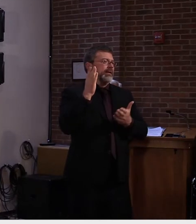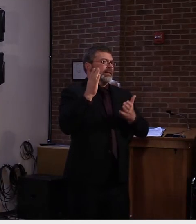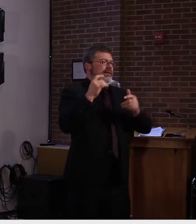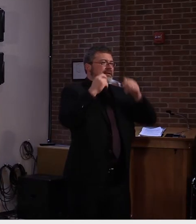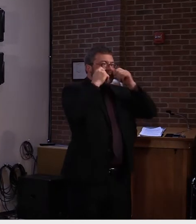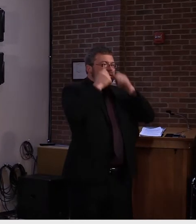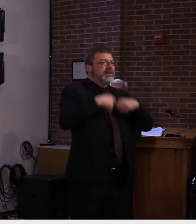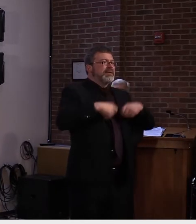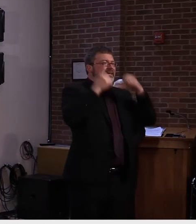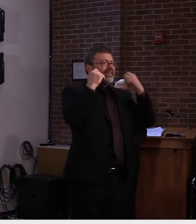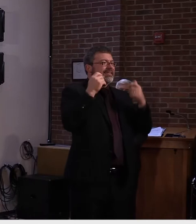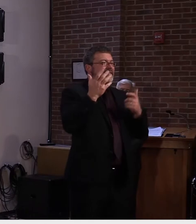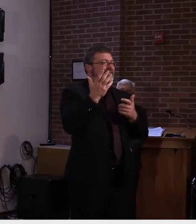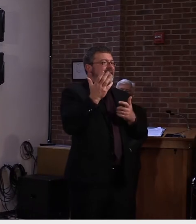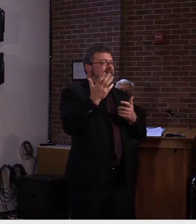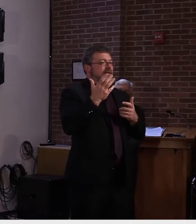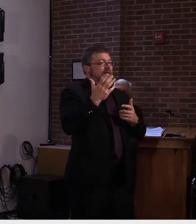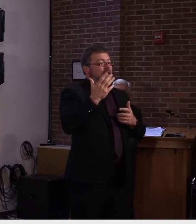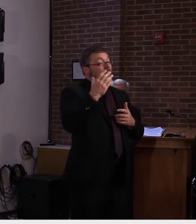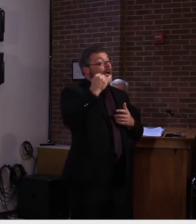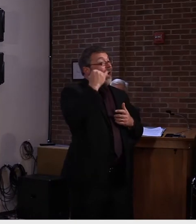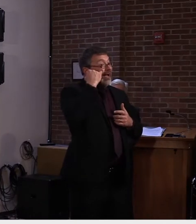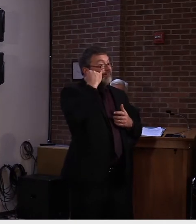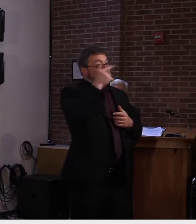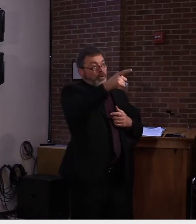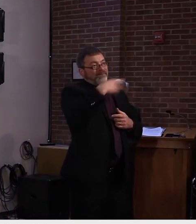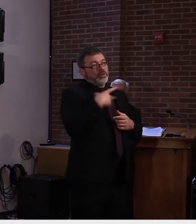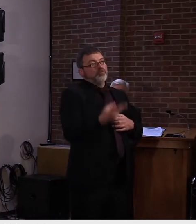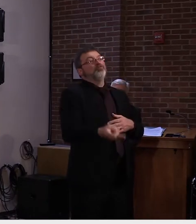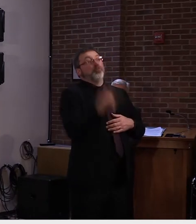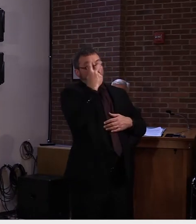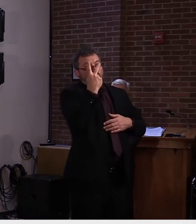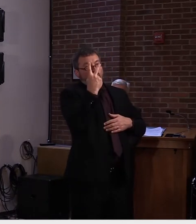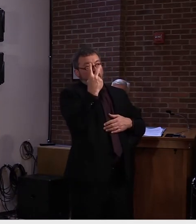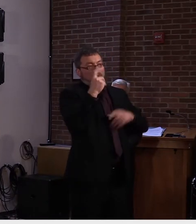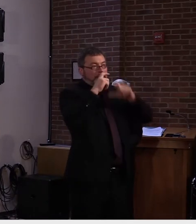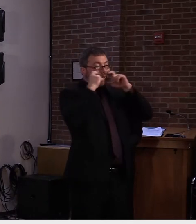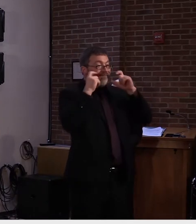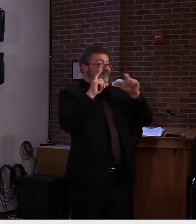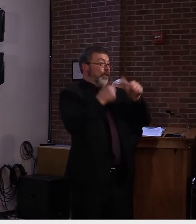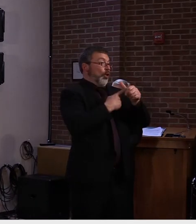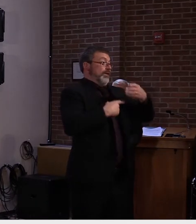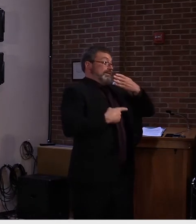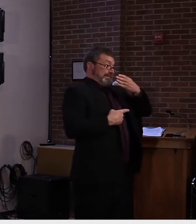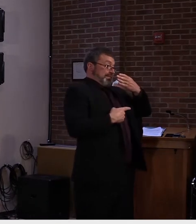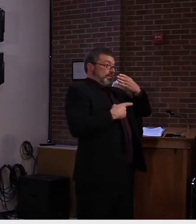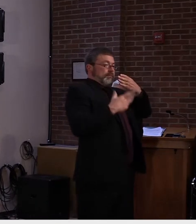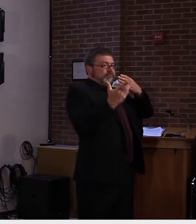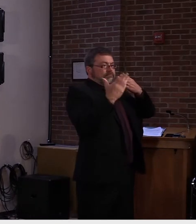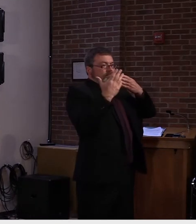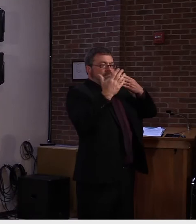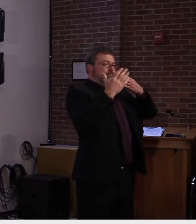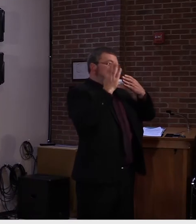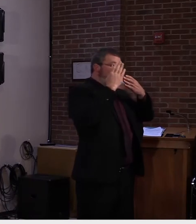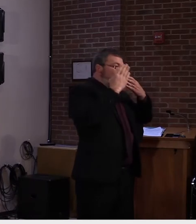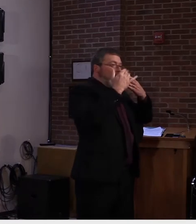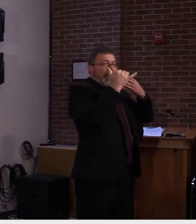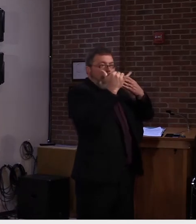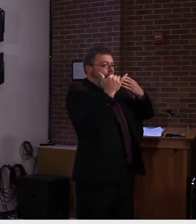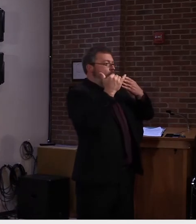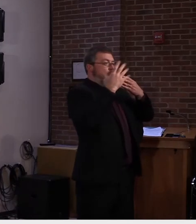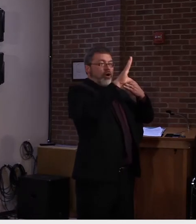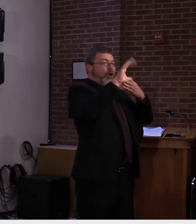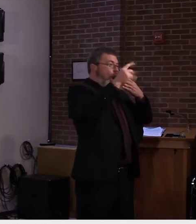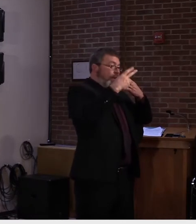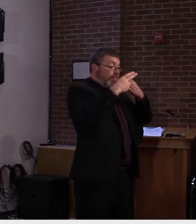like so many things with this pandemic, one study that comes along doesn't trash